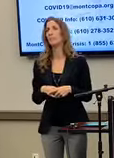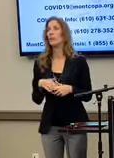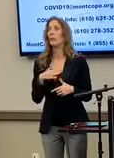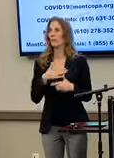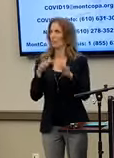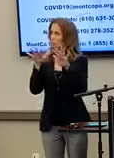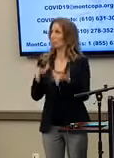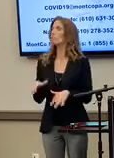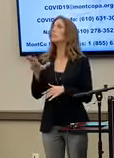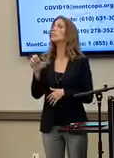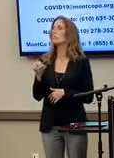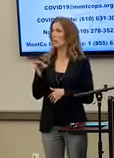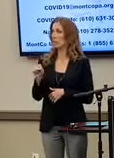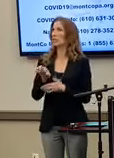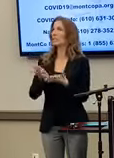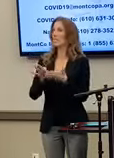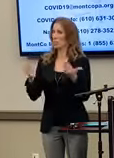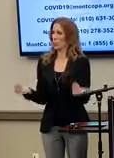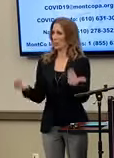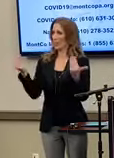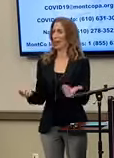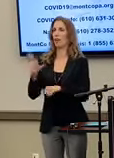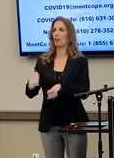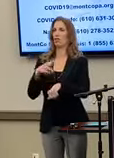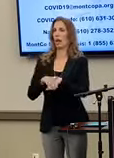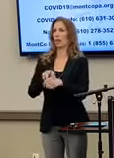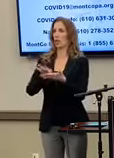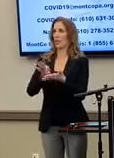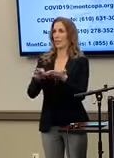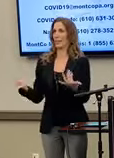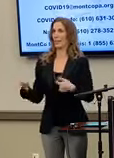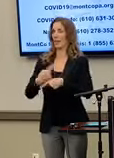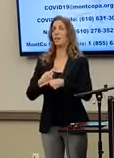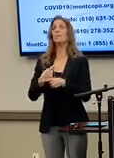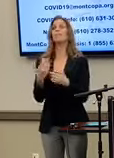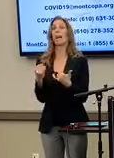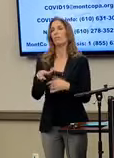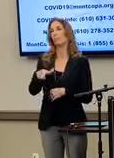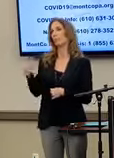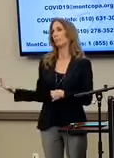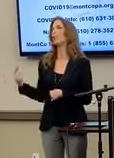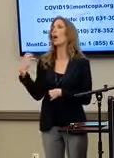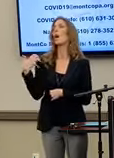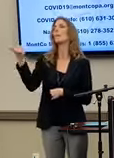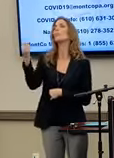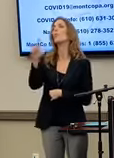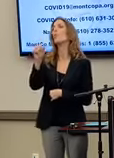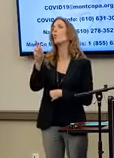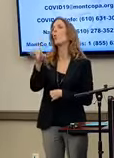your Census today on National Census Day. And with that, I'm going to turn over to Commissioner Lawrence.